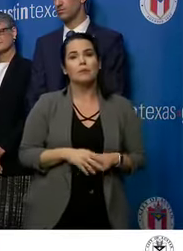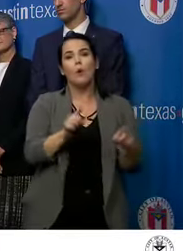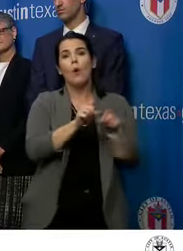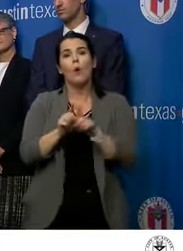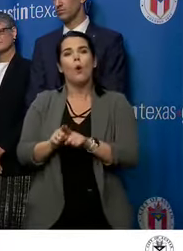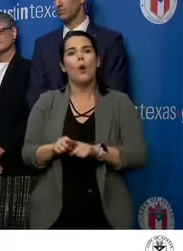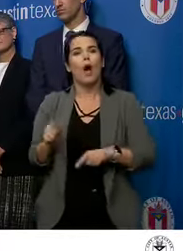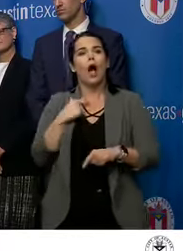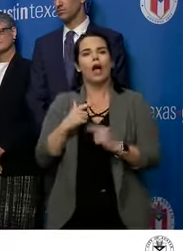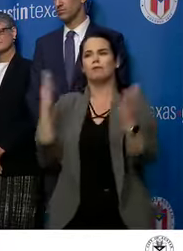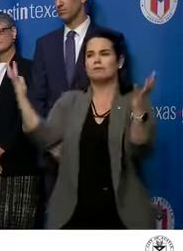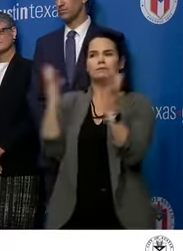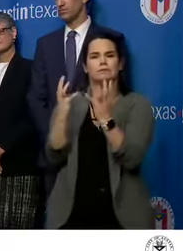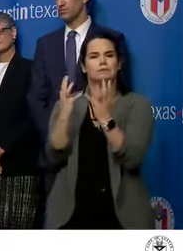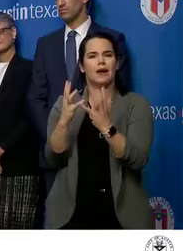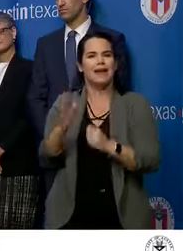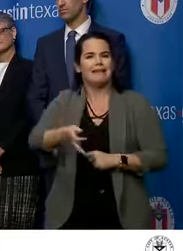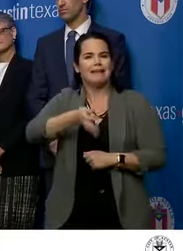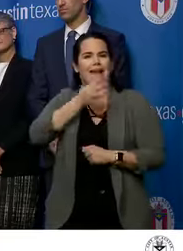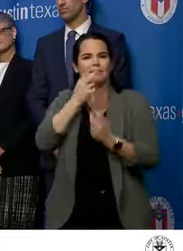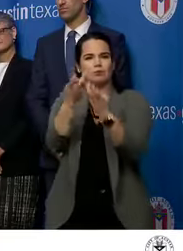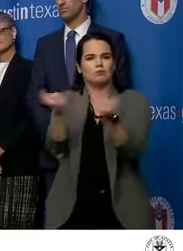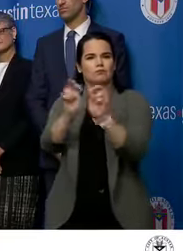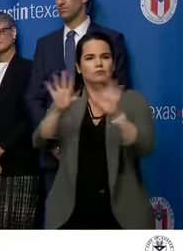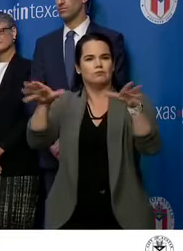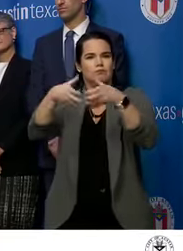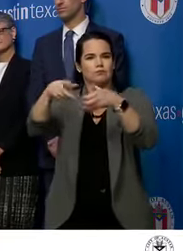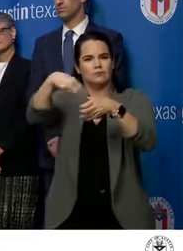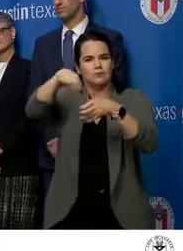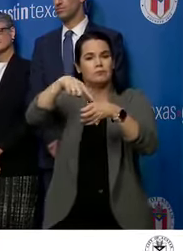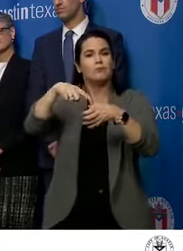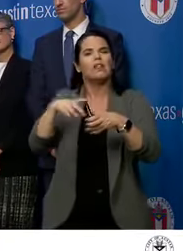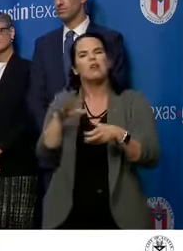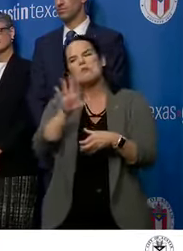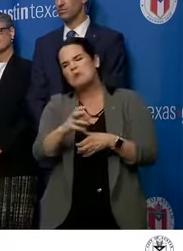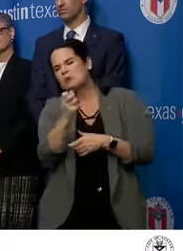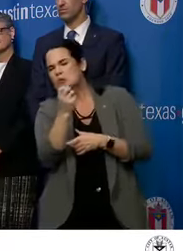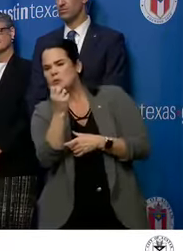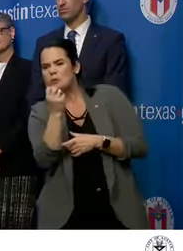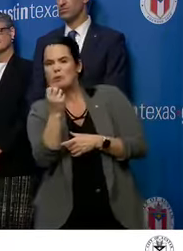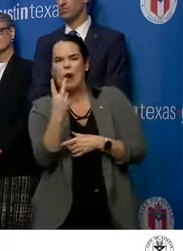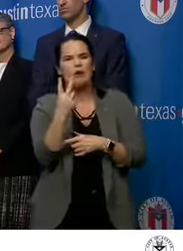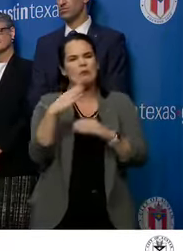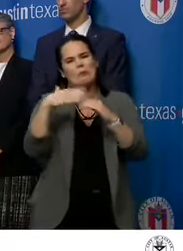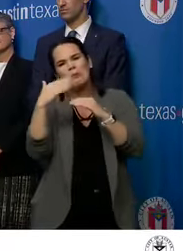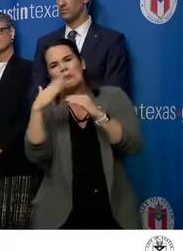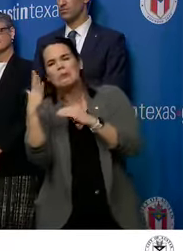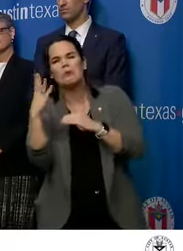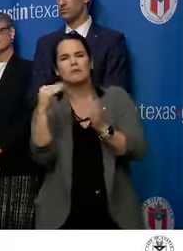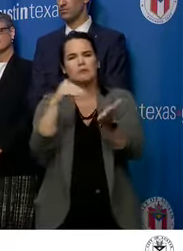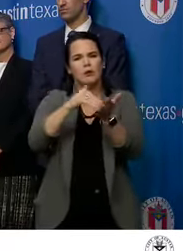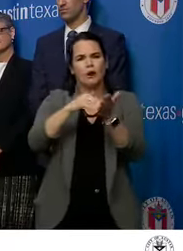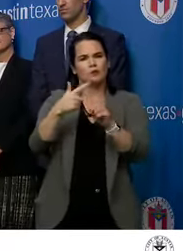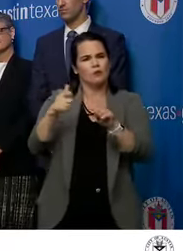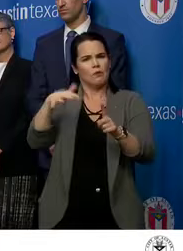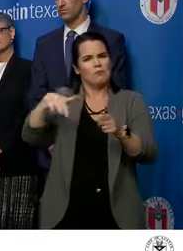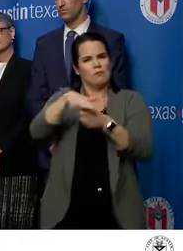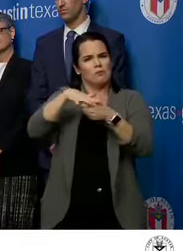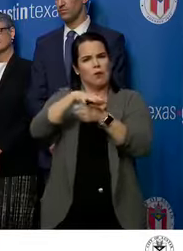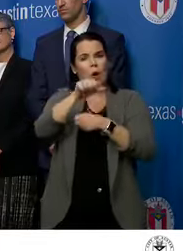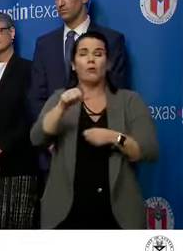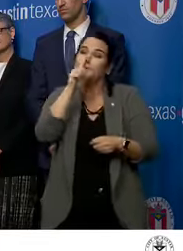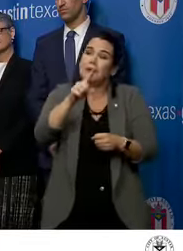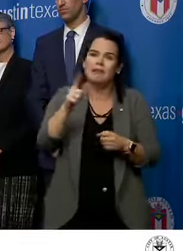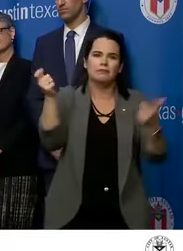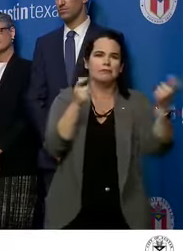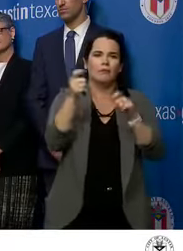an expert advisory panel. This panel is composed of a dozen or more physicians from around our community and around the state, really.